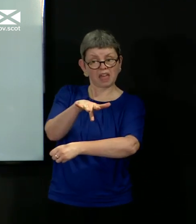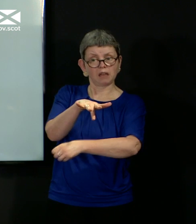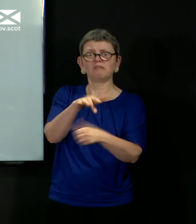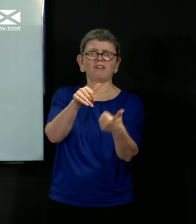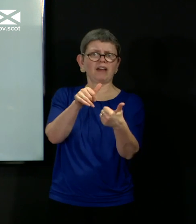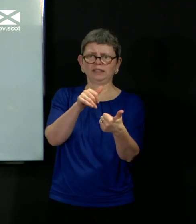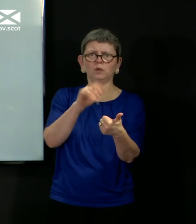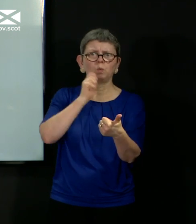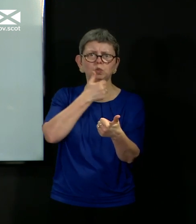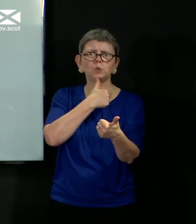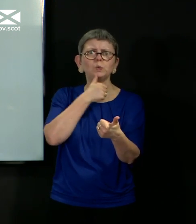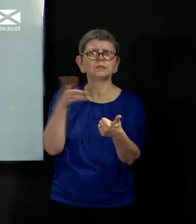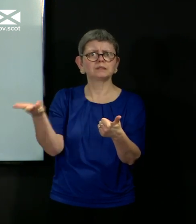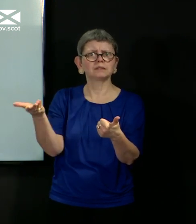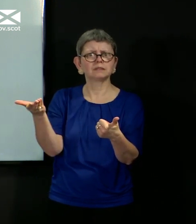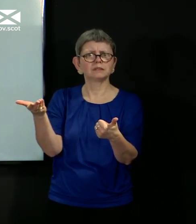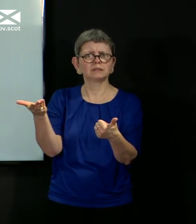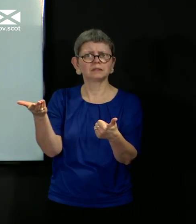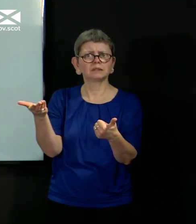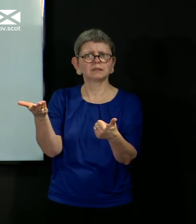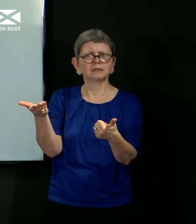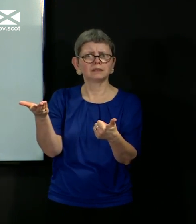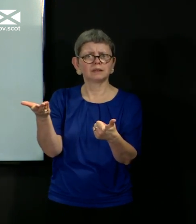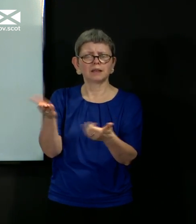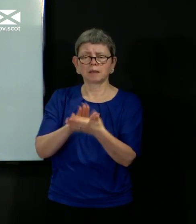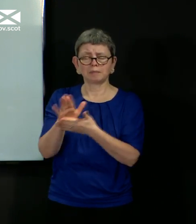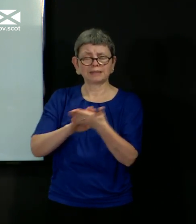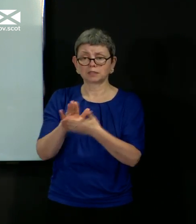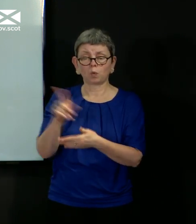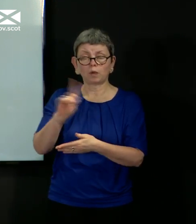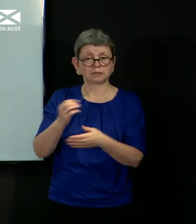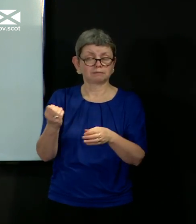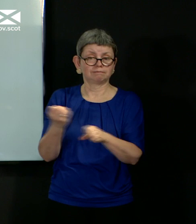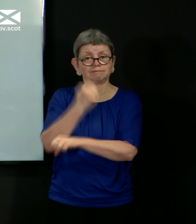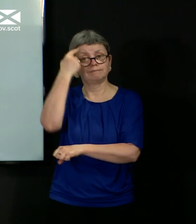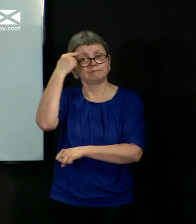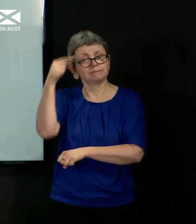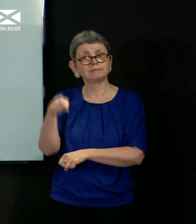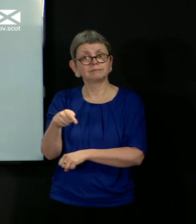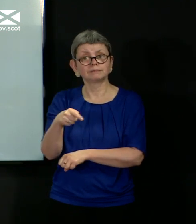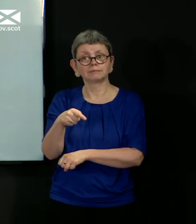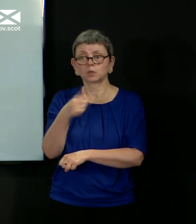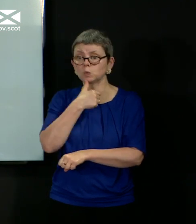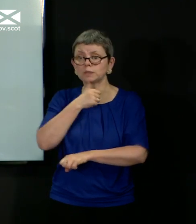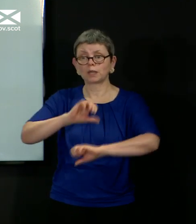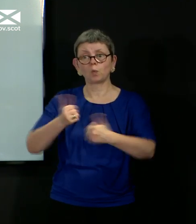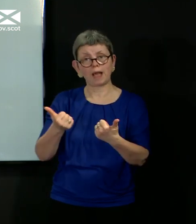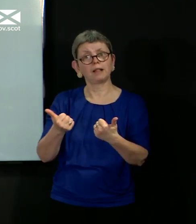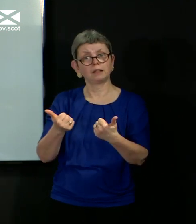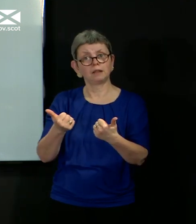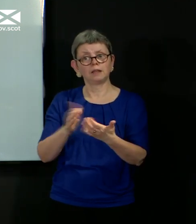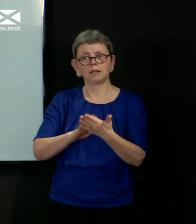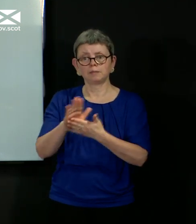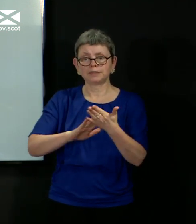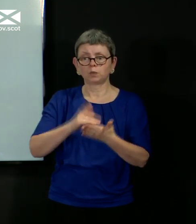of course, sensibly use that mobile unit. It's about maximizing all the resources we have so that we maximize the capacity